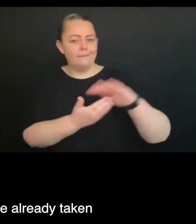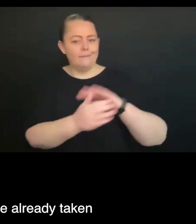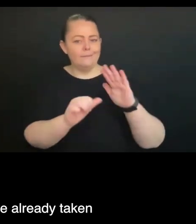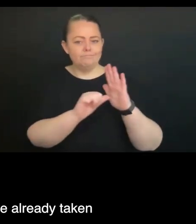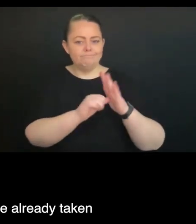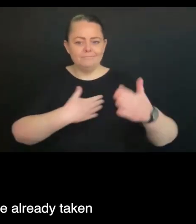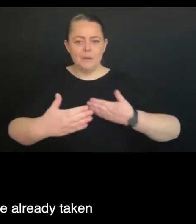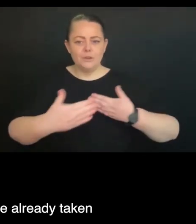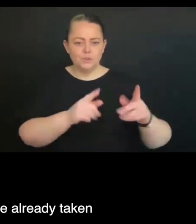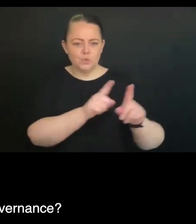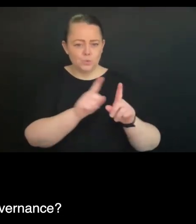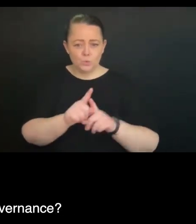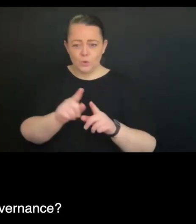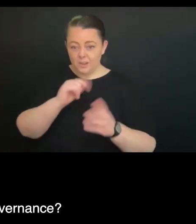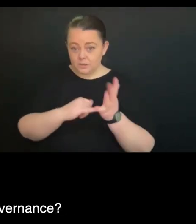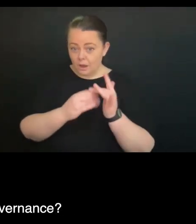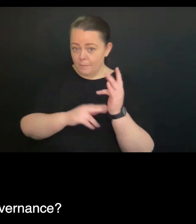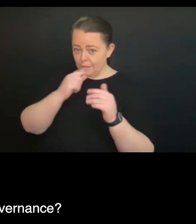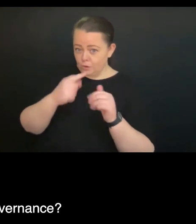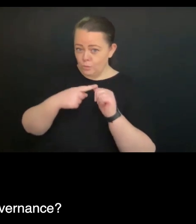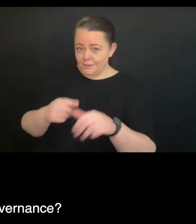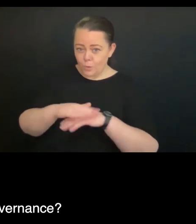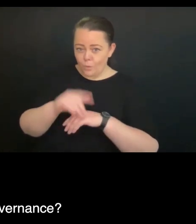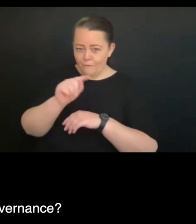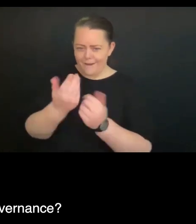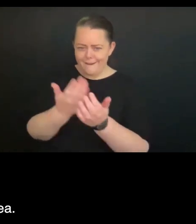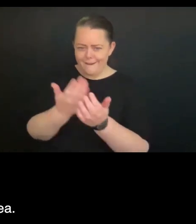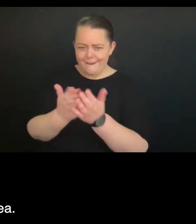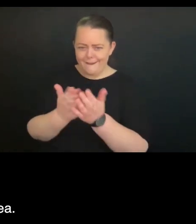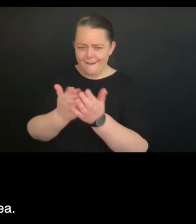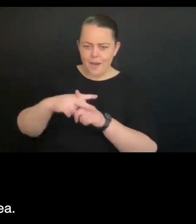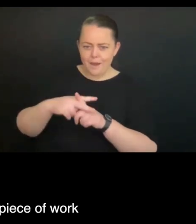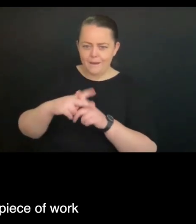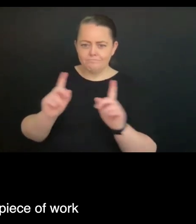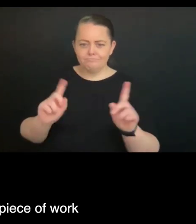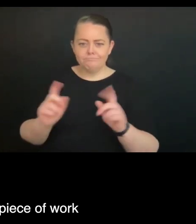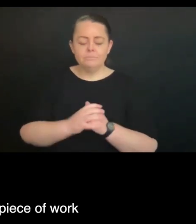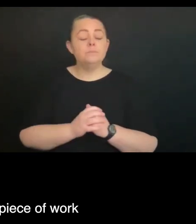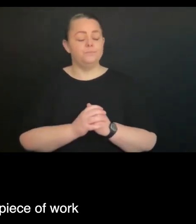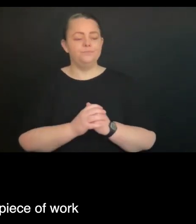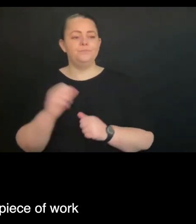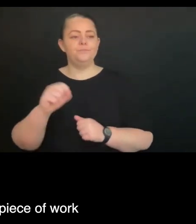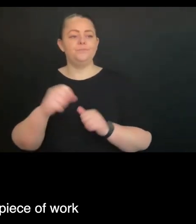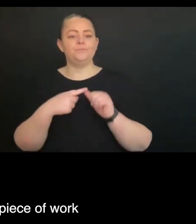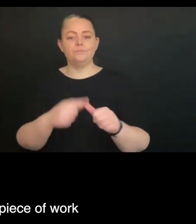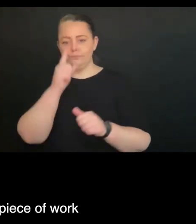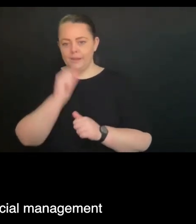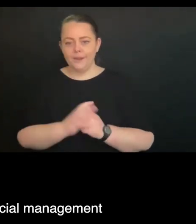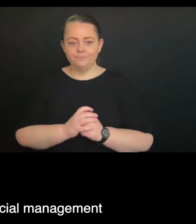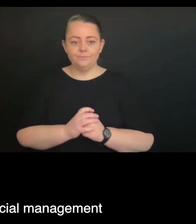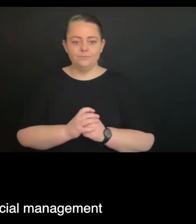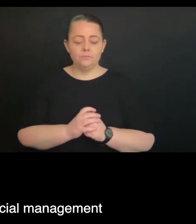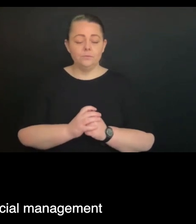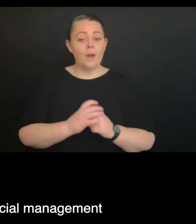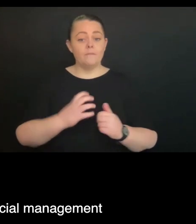some of those that have already taken effect or soon to around governance? Yeah. Thanks, Andrew. So there's absolutely another piece of work that's